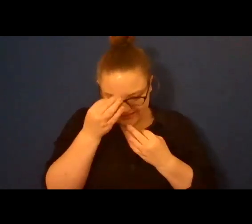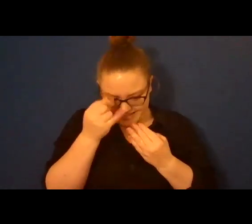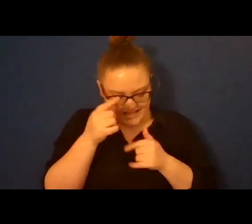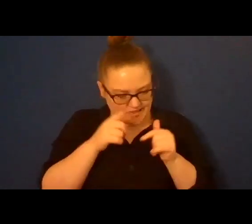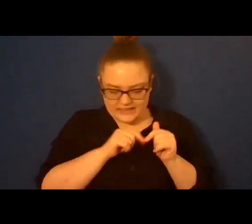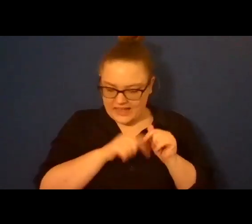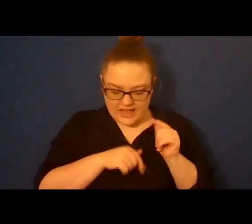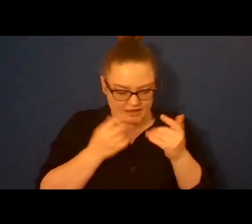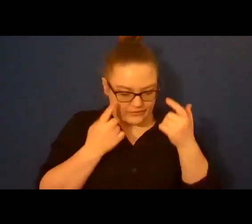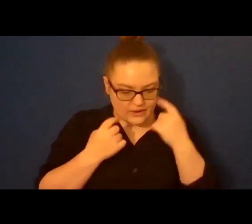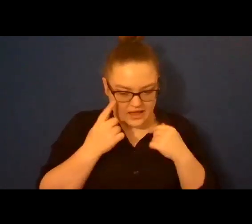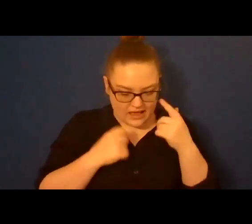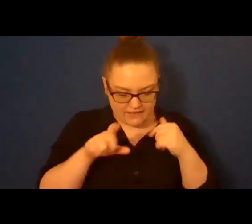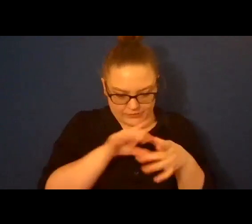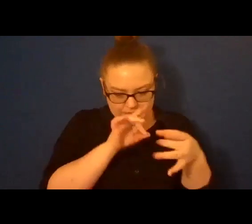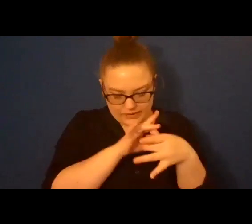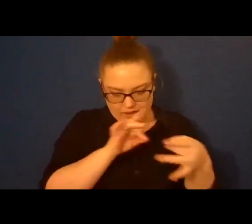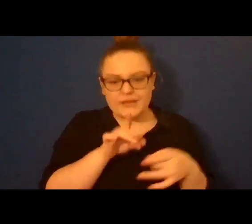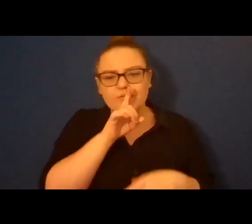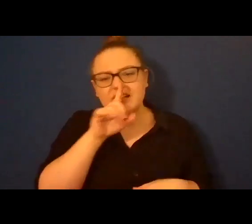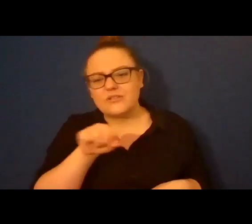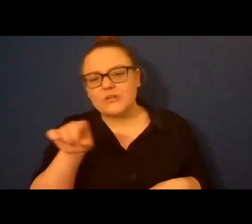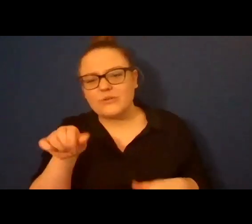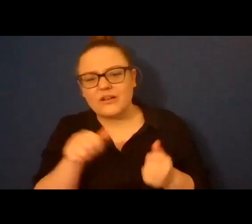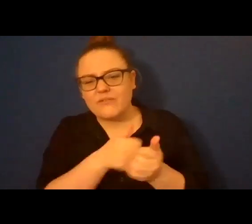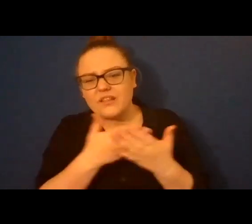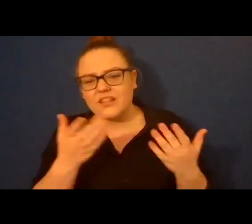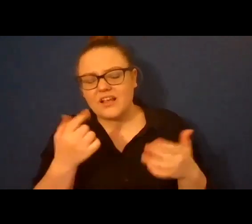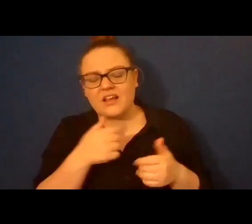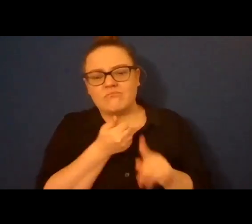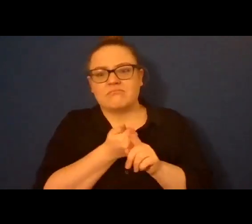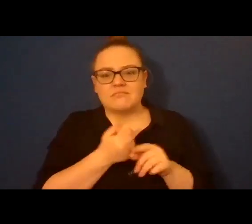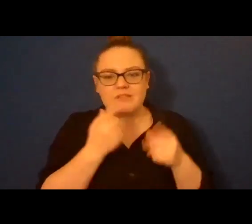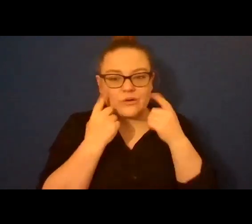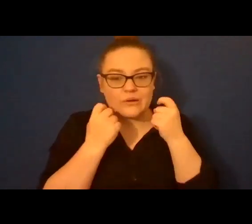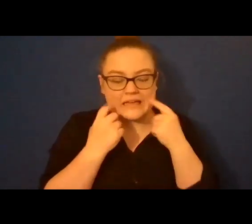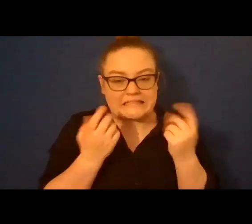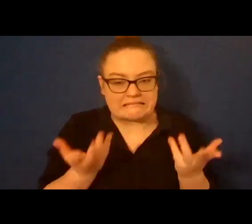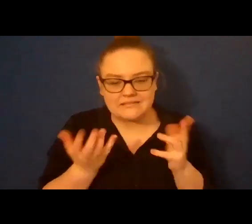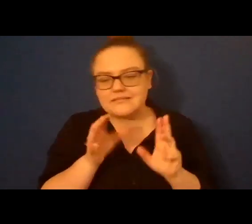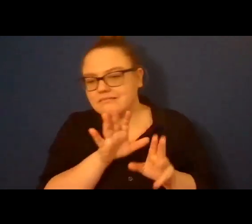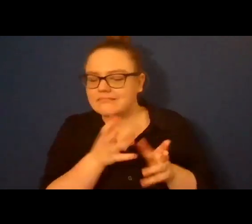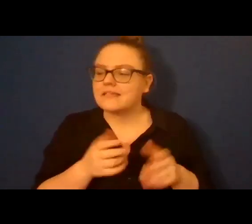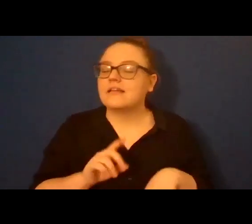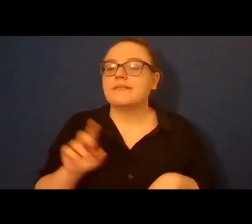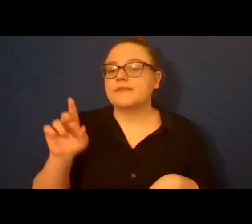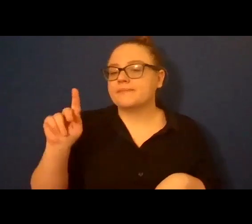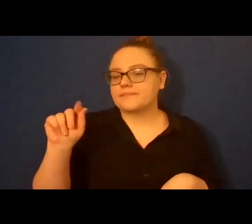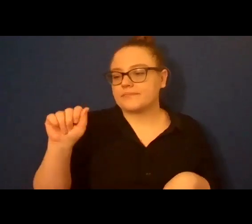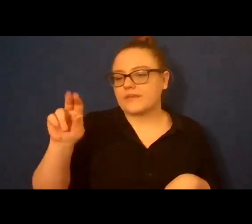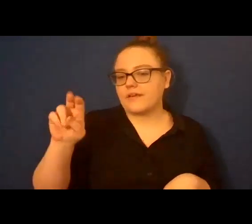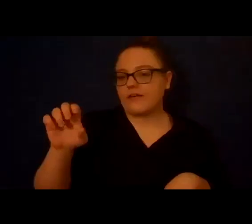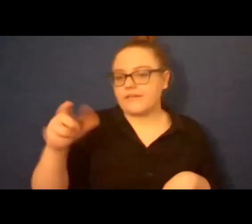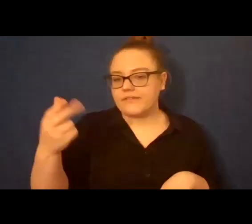it is 2020 and kind of anything can make me cry. So there's that too. Kava is Kava is an